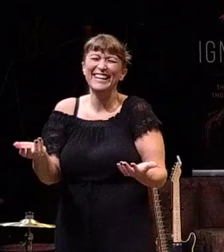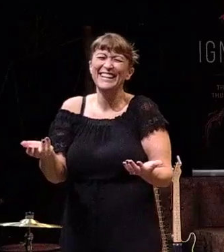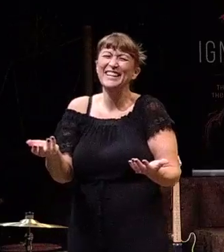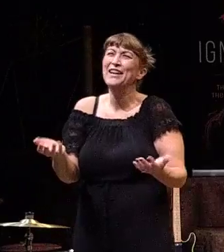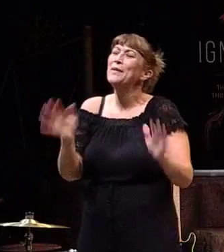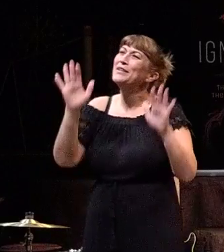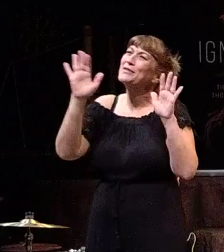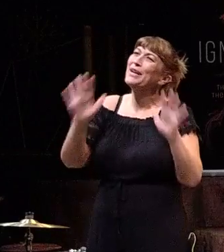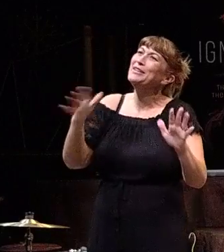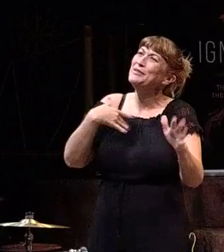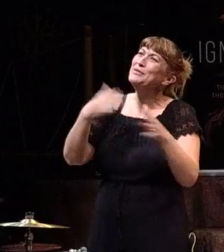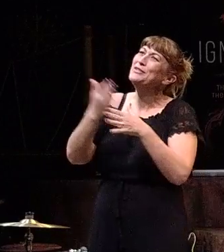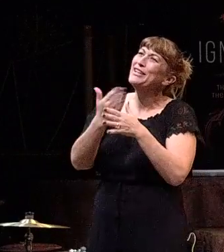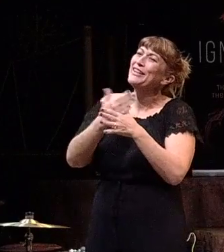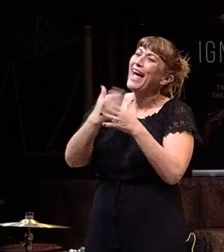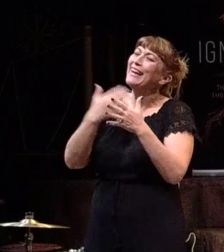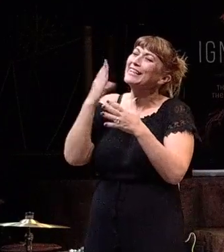together.